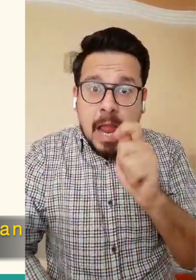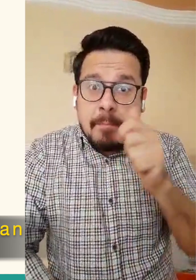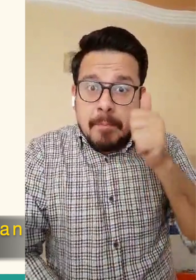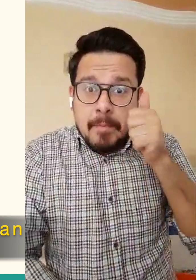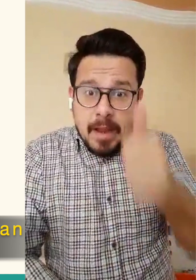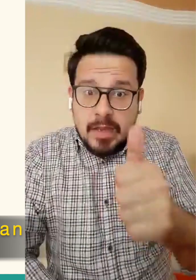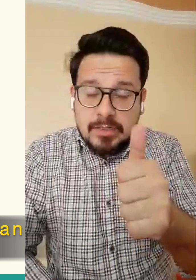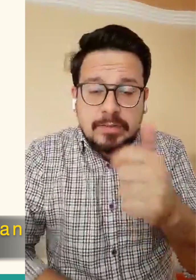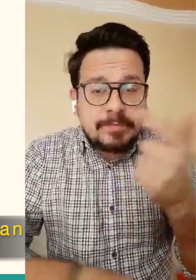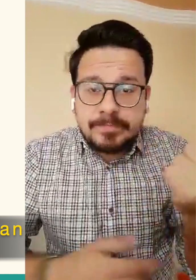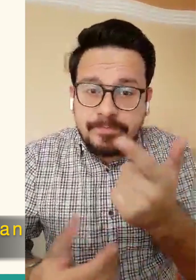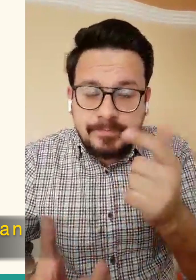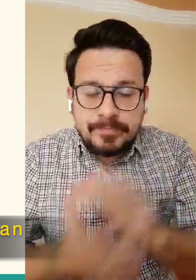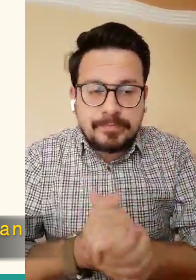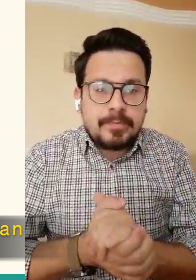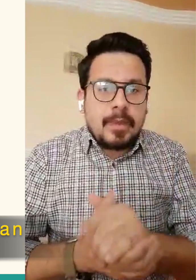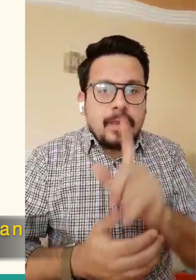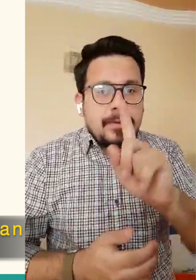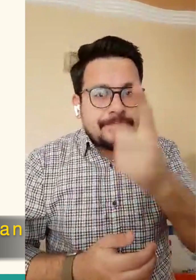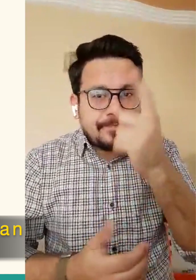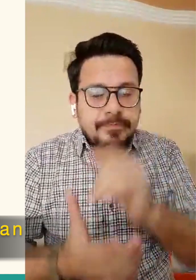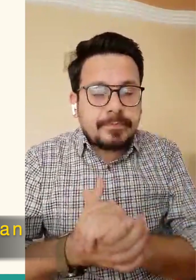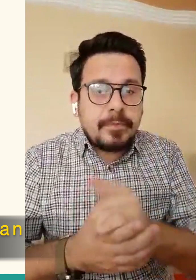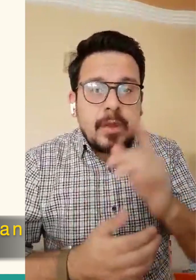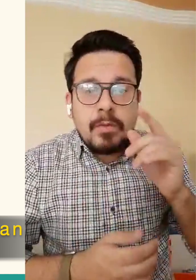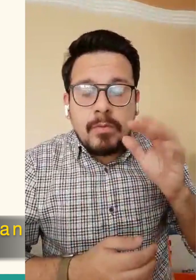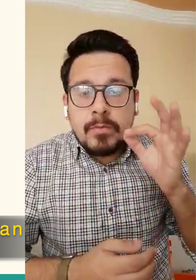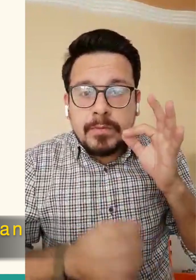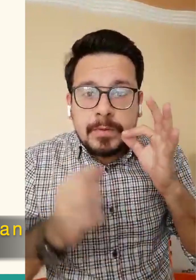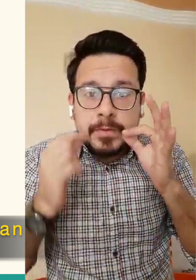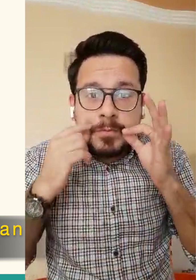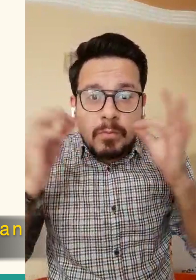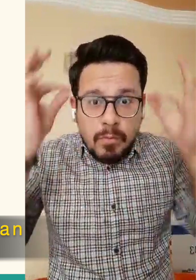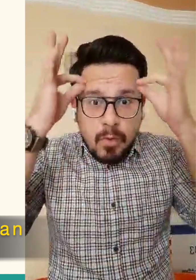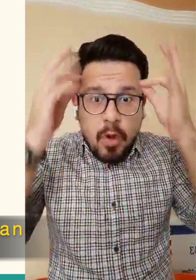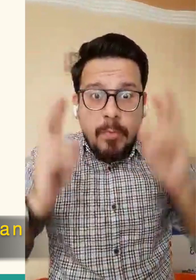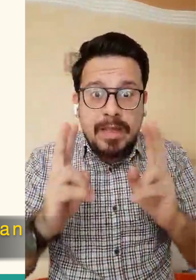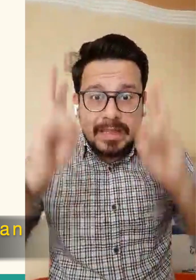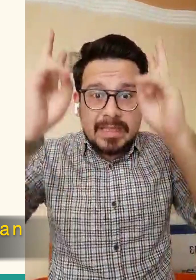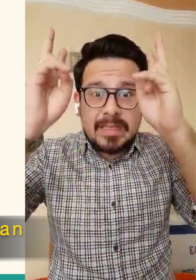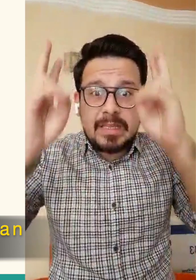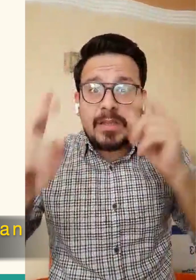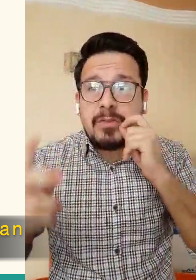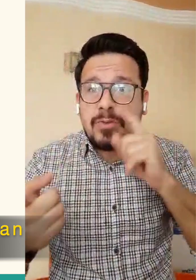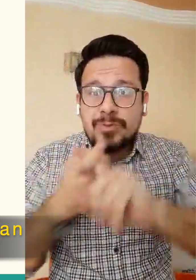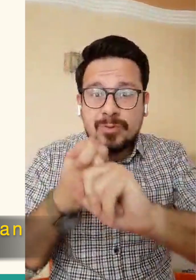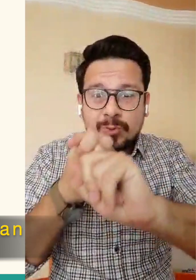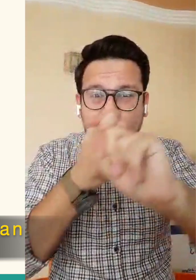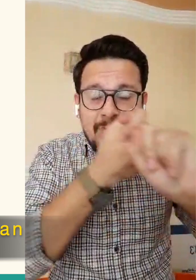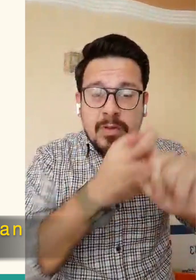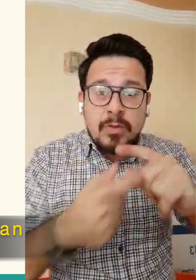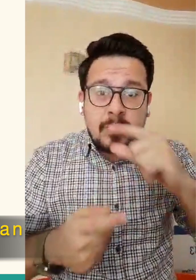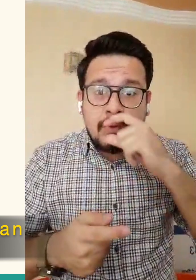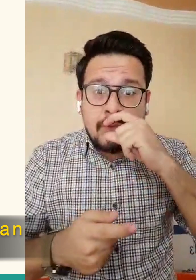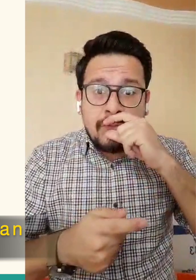If we really want to make the best of this Ramadan, then we need to prepare for it now.